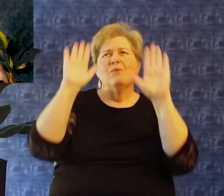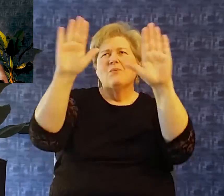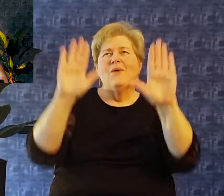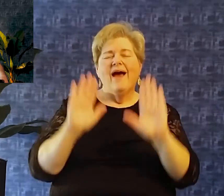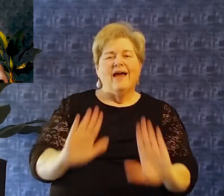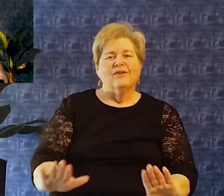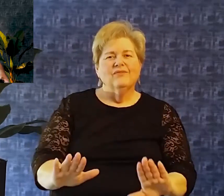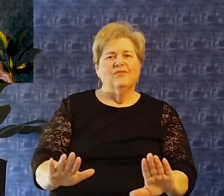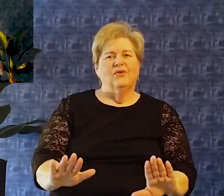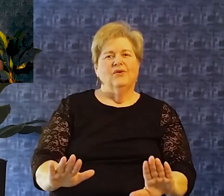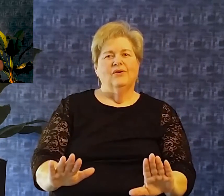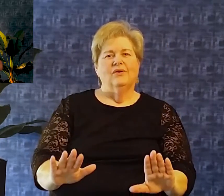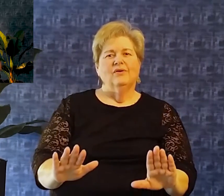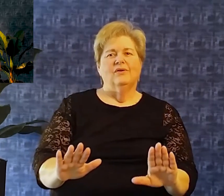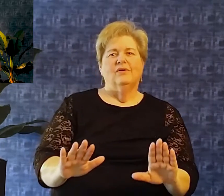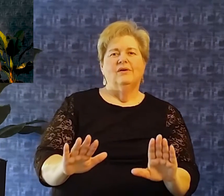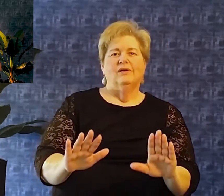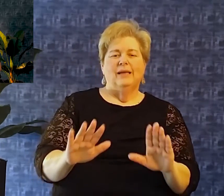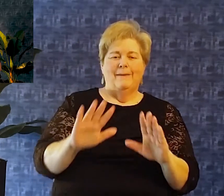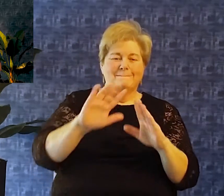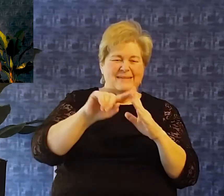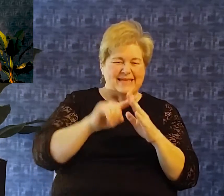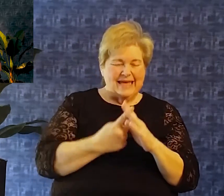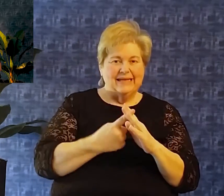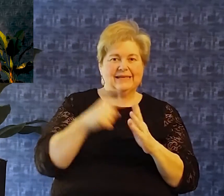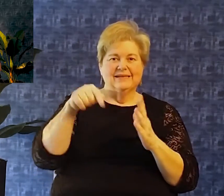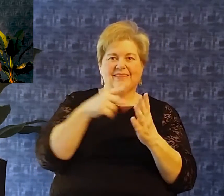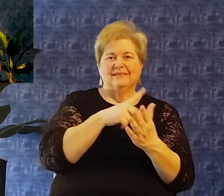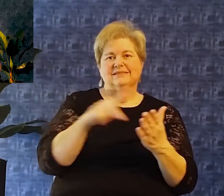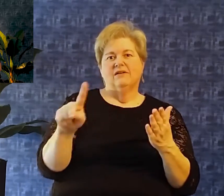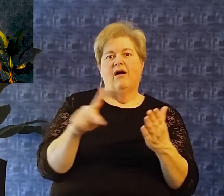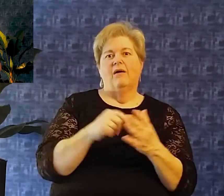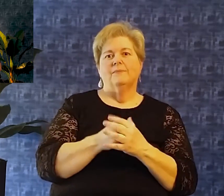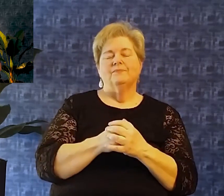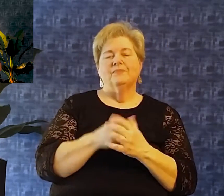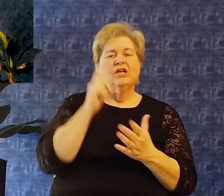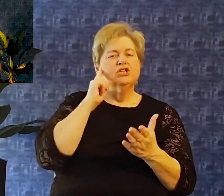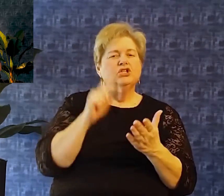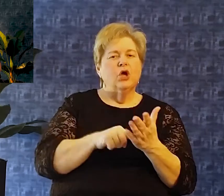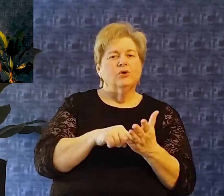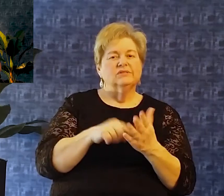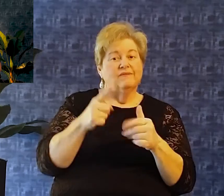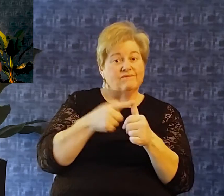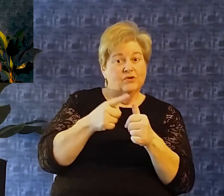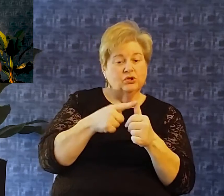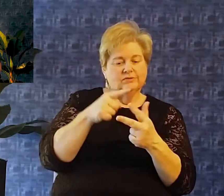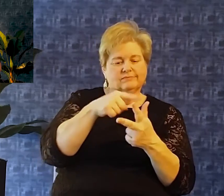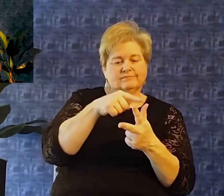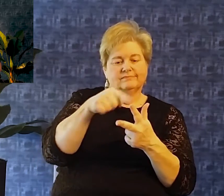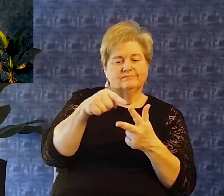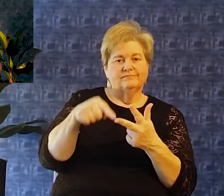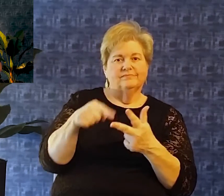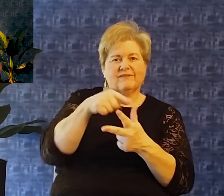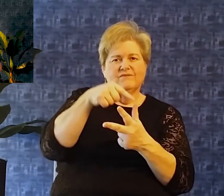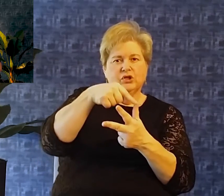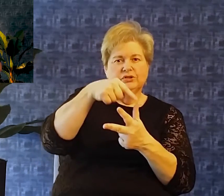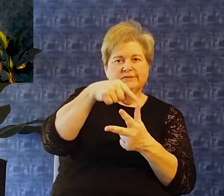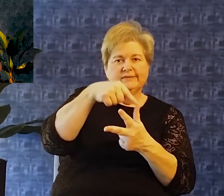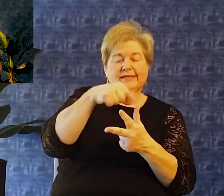this first petition that david makes Is david pleased with the lord for mercy And